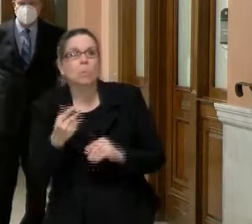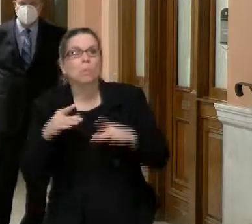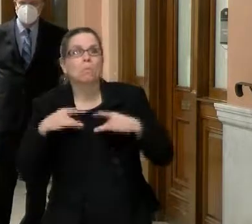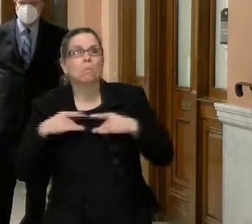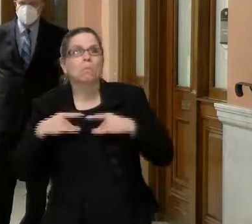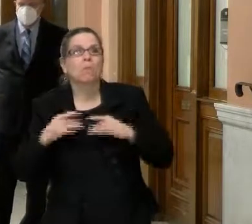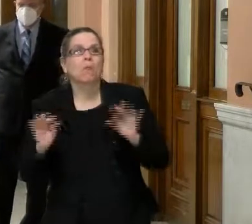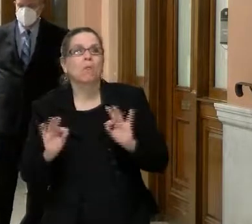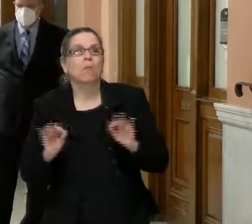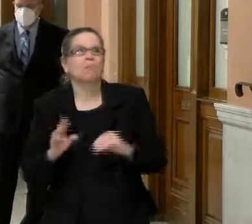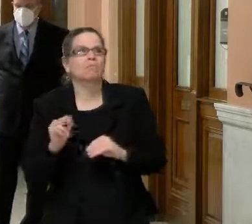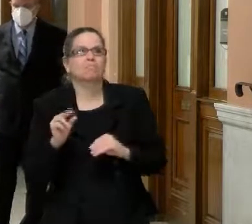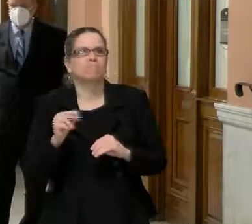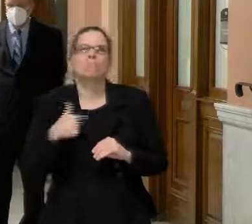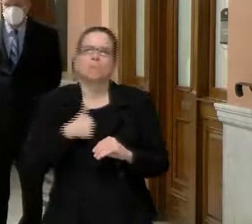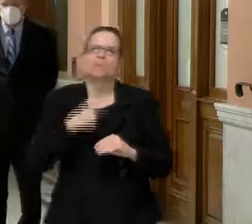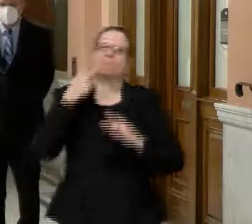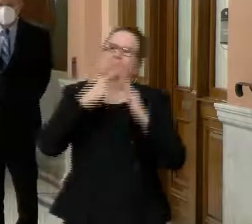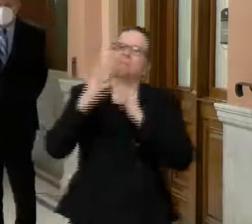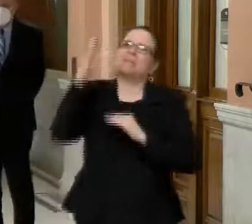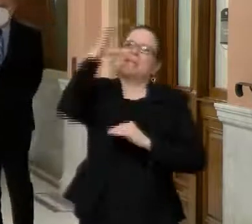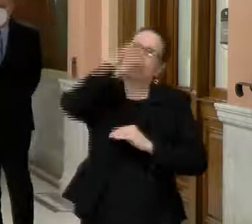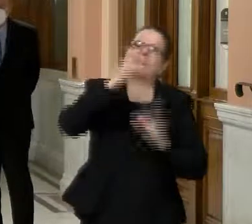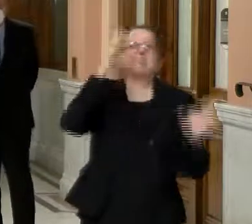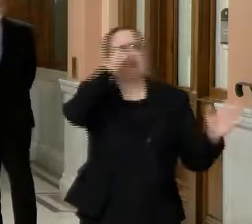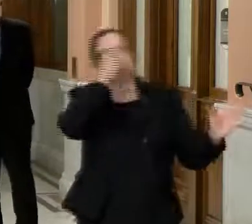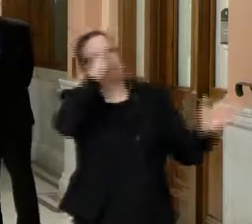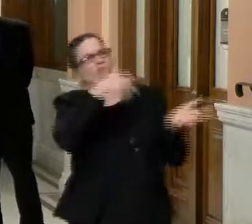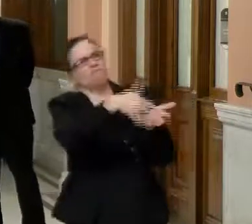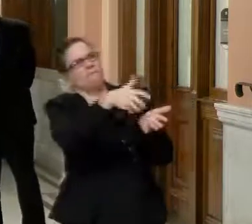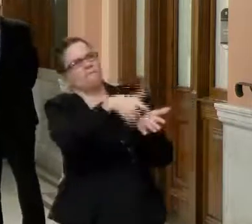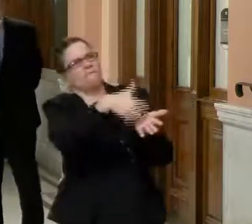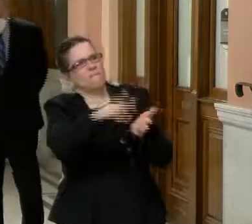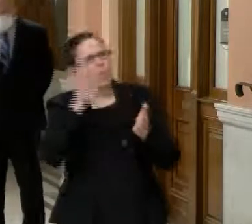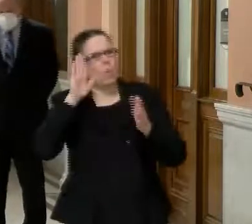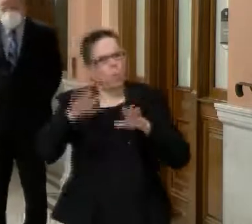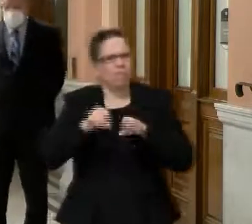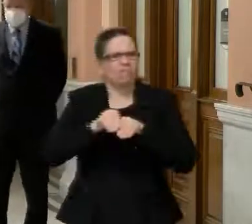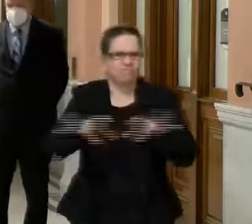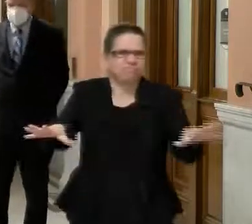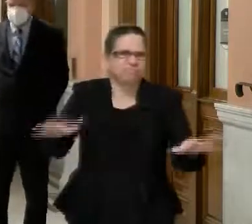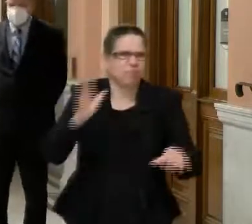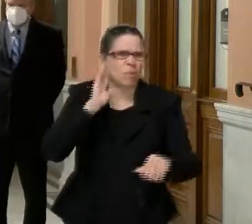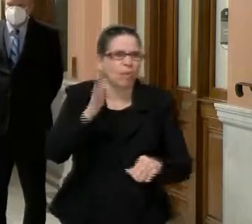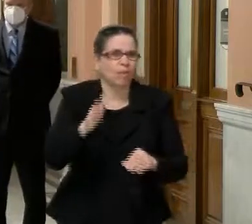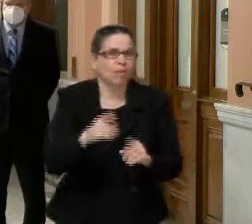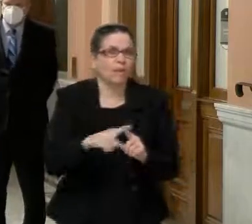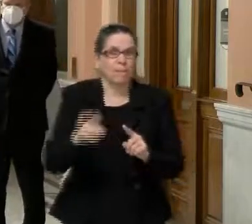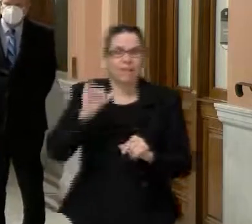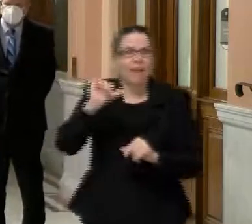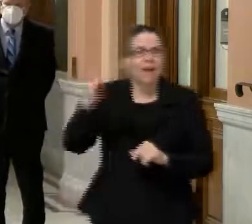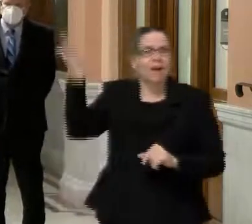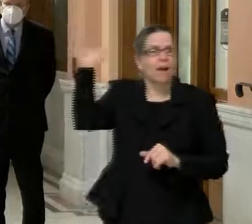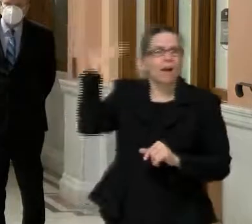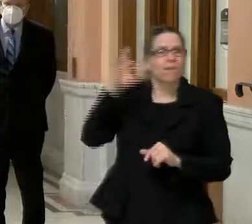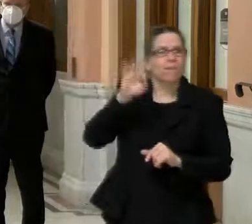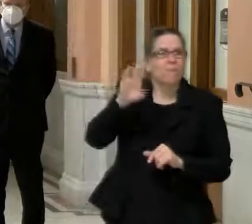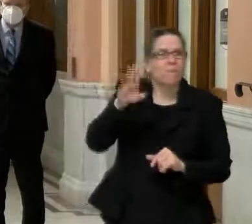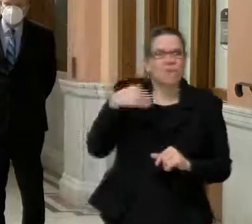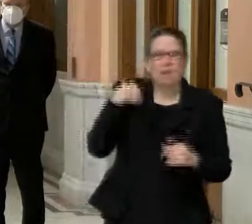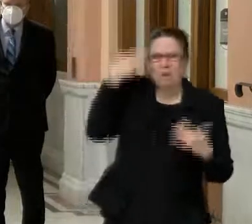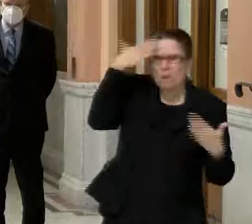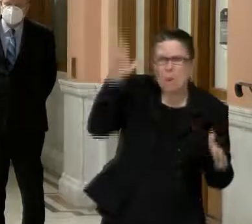And the difference is that, you know, when this hit us in February, nobody knew what we were dealing with. We weren't in masks. We were all